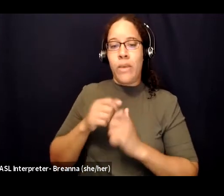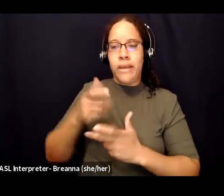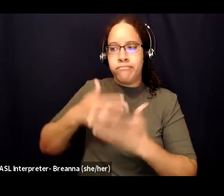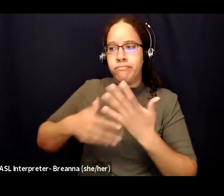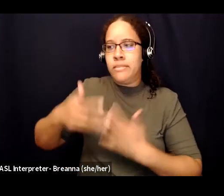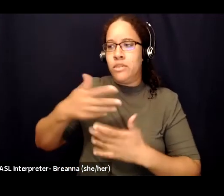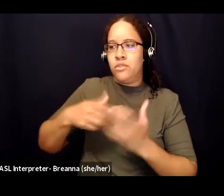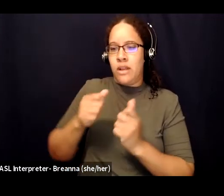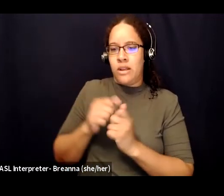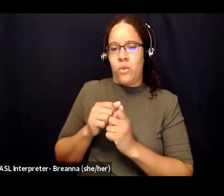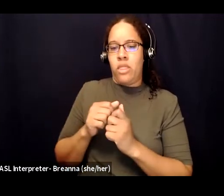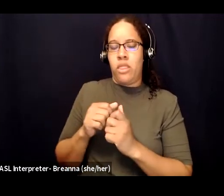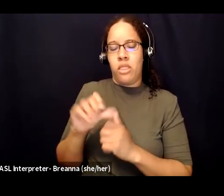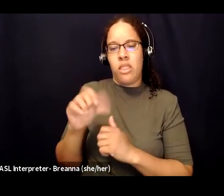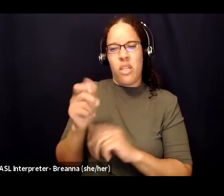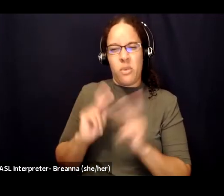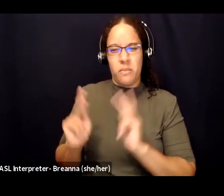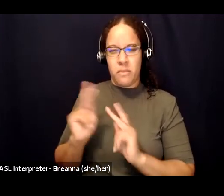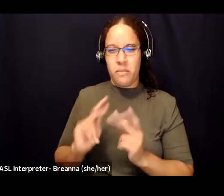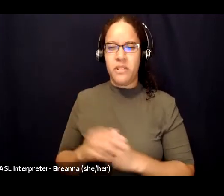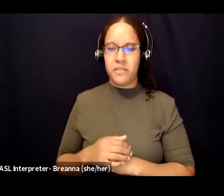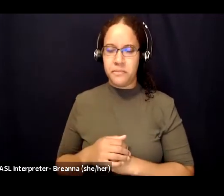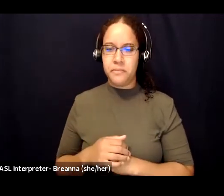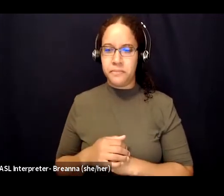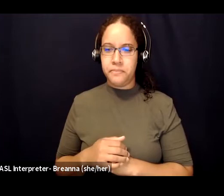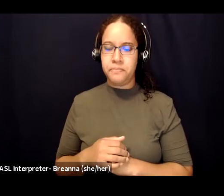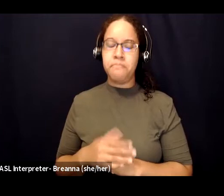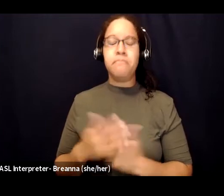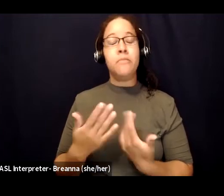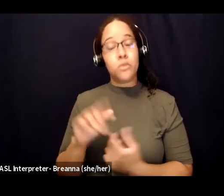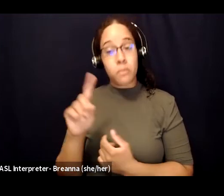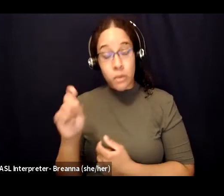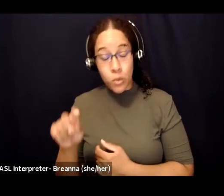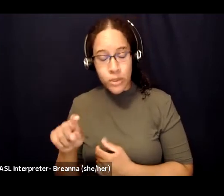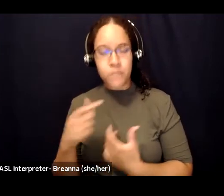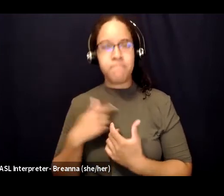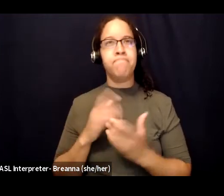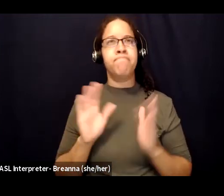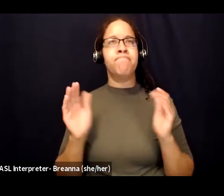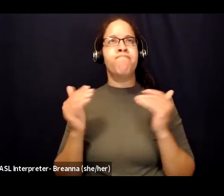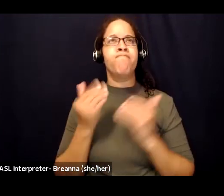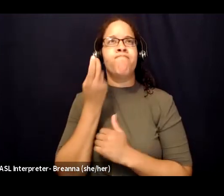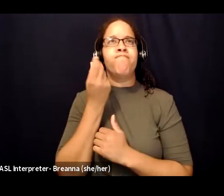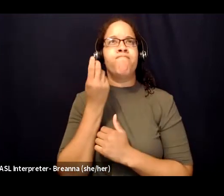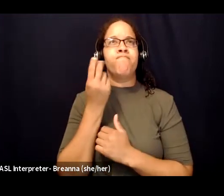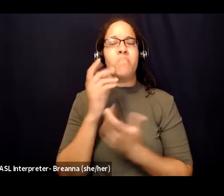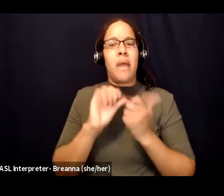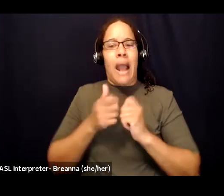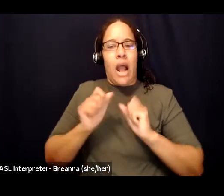how, so the question that I have is, how can we first honor our own experiences, and the impact that they had on us, and meet